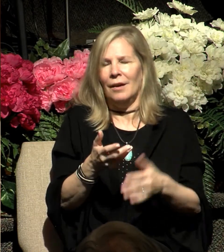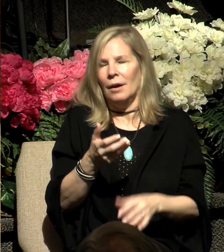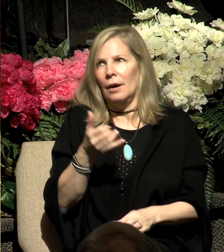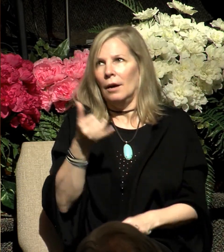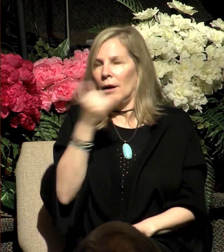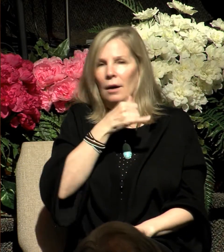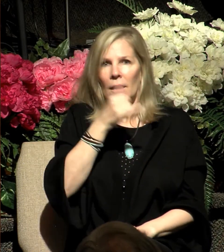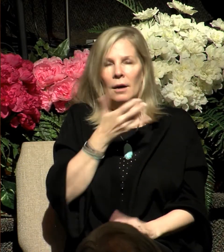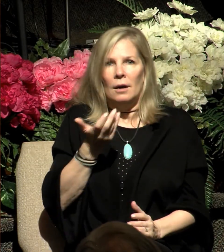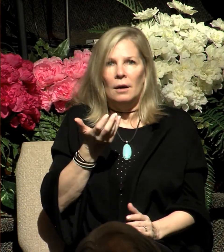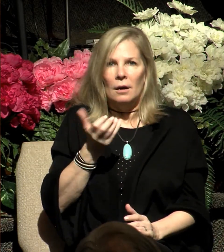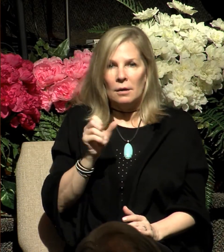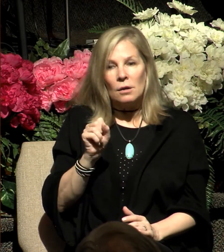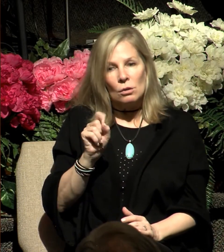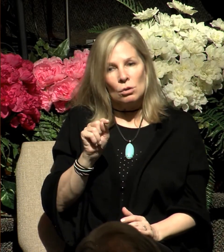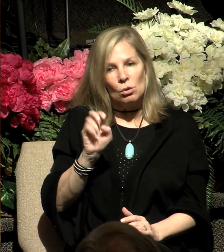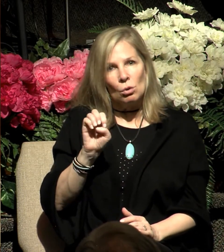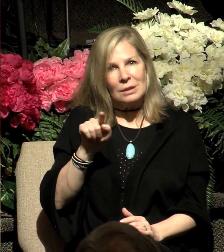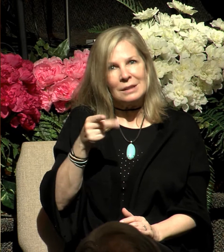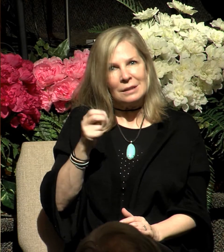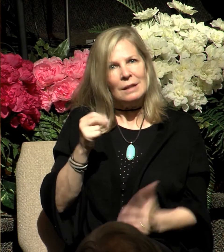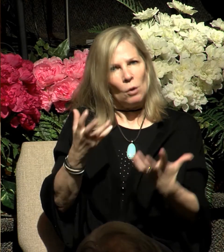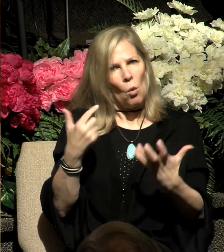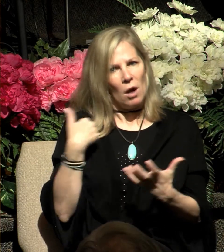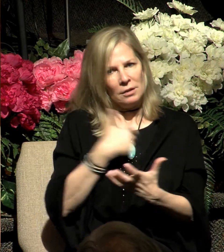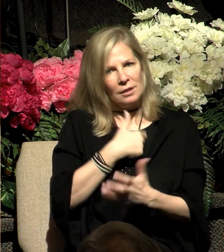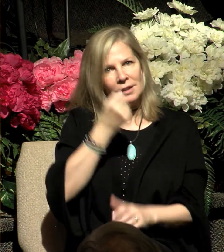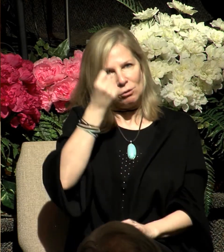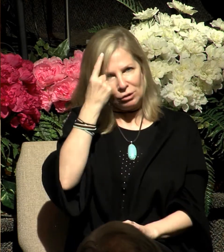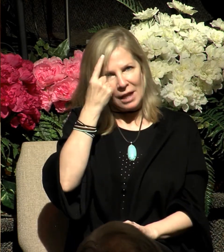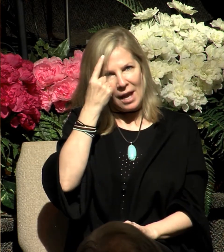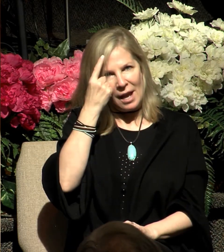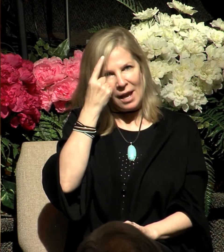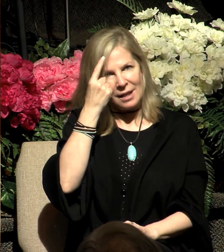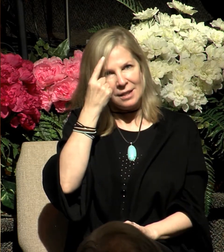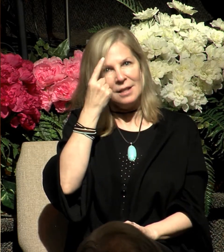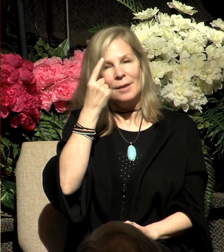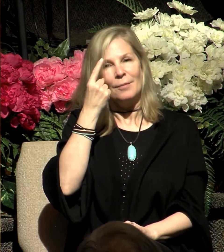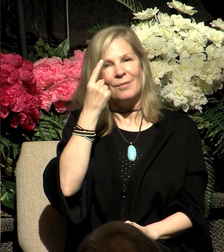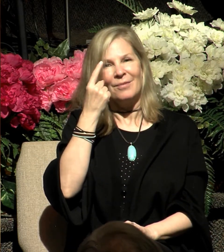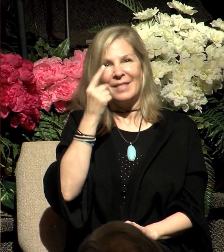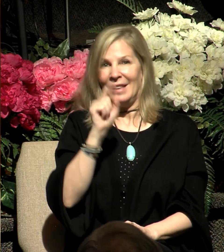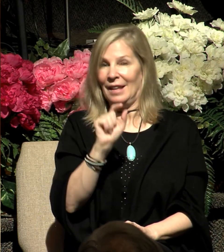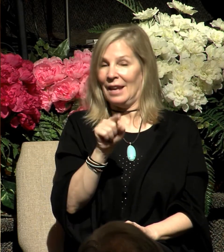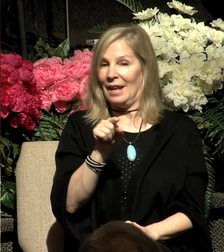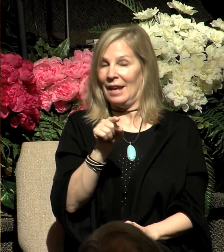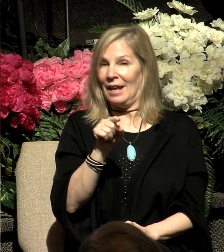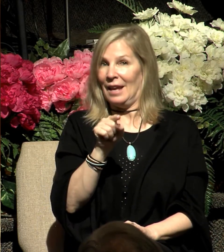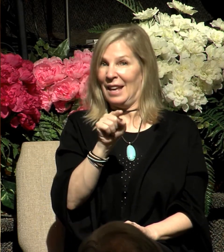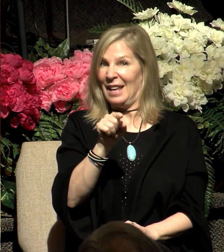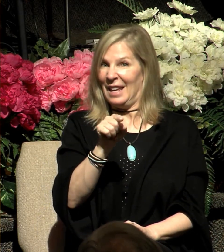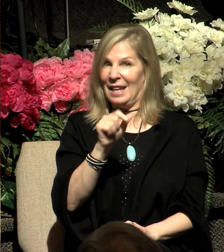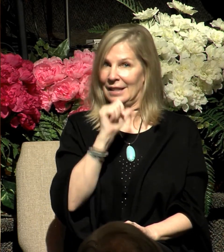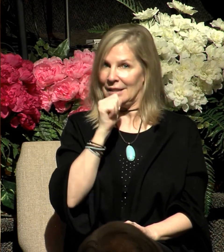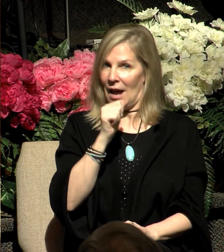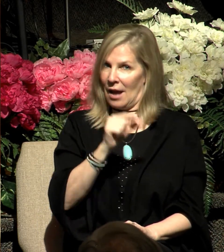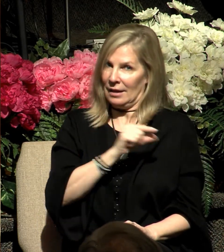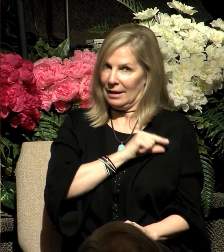wants us to understand is that he's not the one who's guilty of rebelling against the law